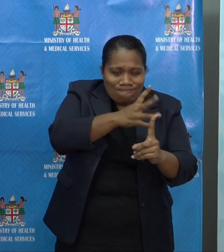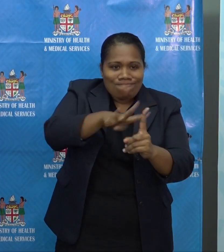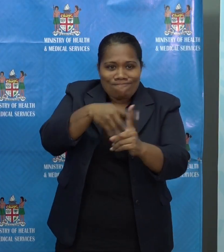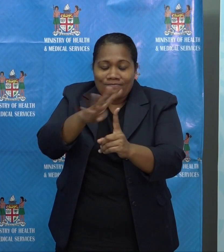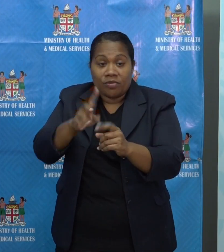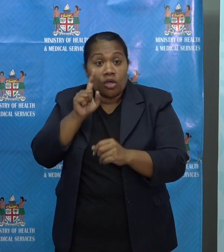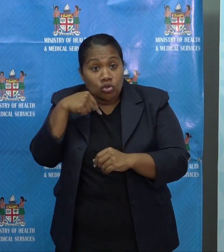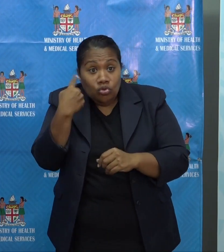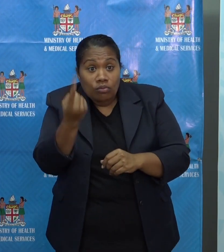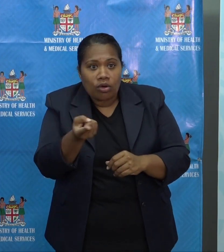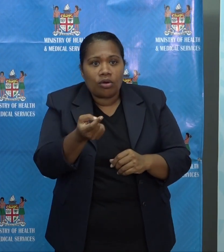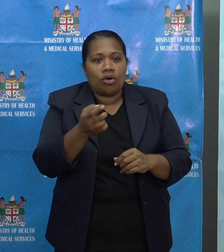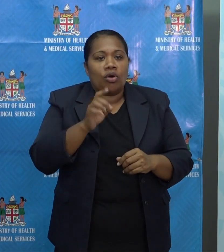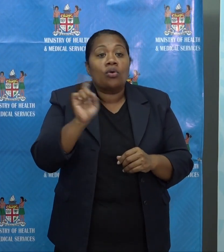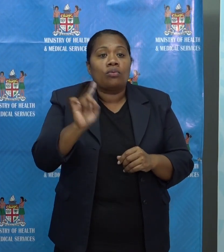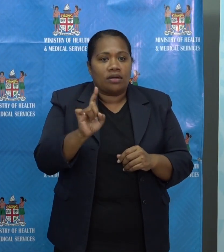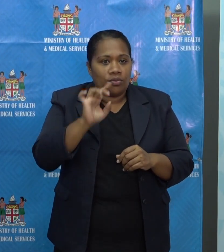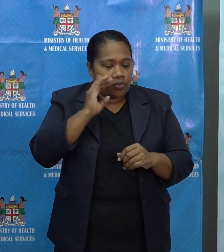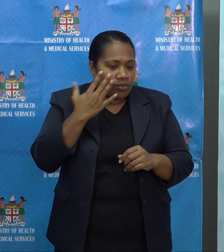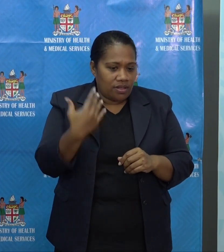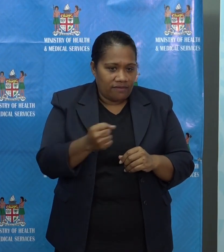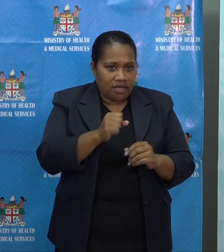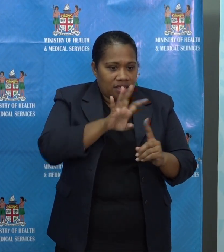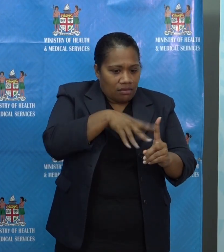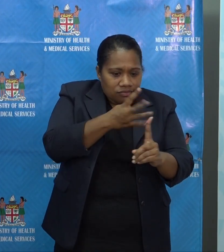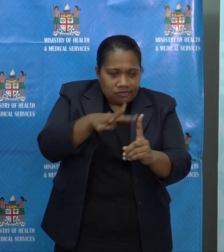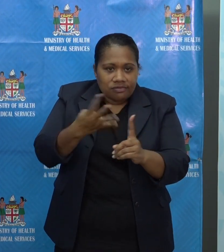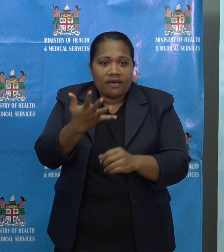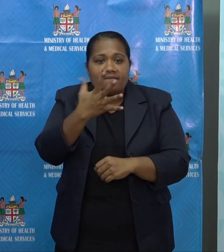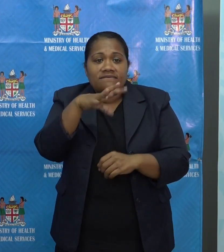households within the screening zone established at Cunningham Road.